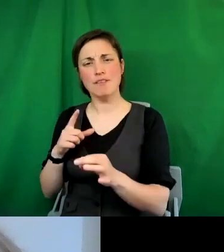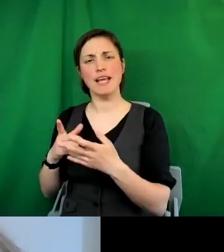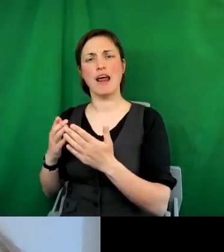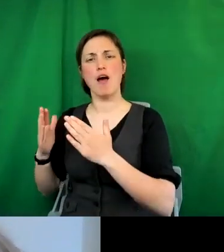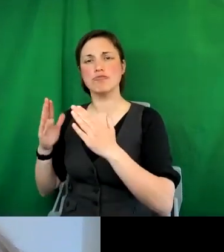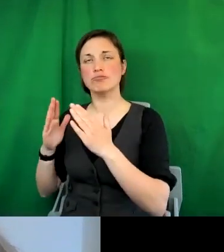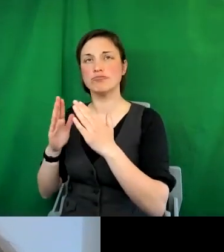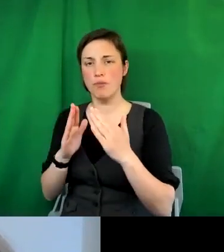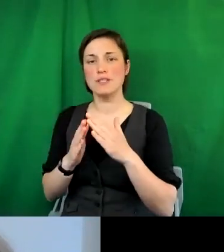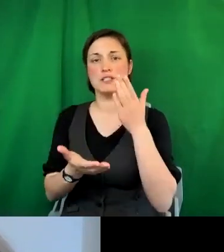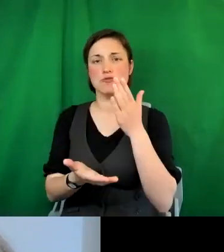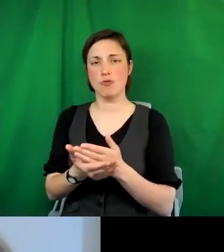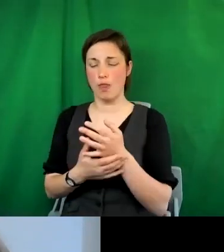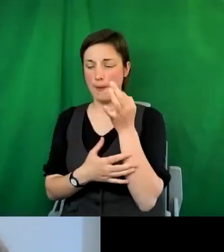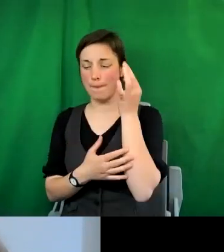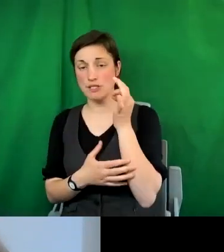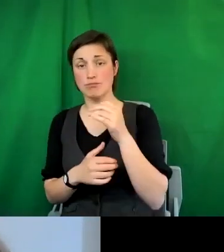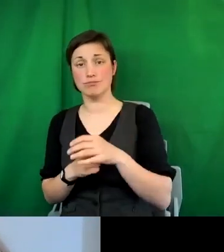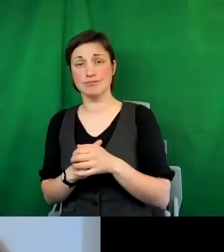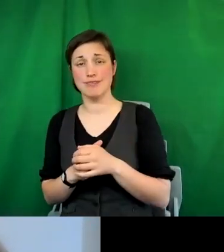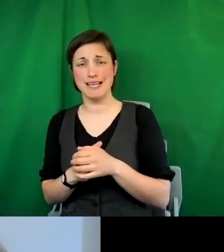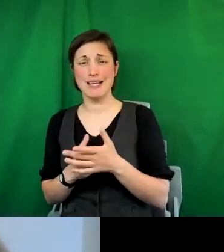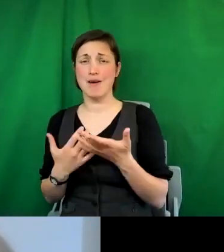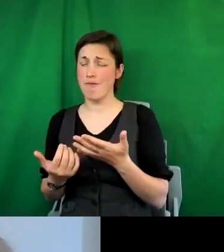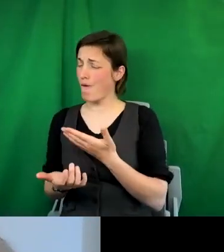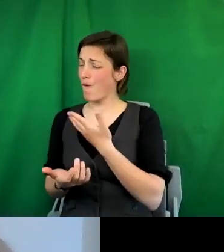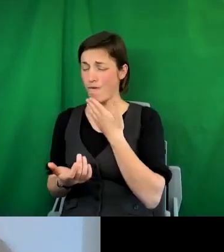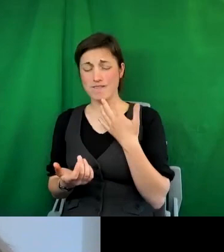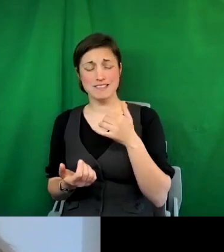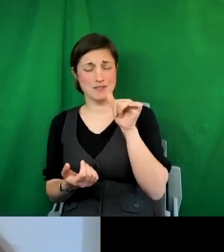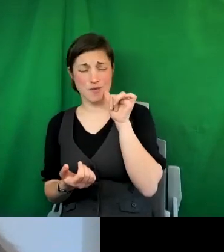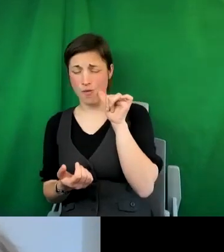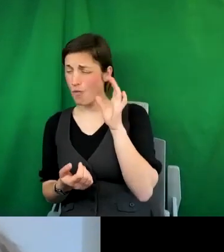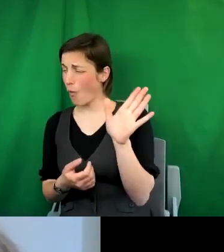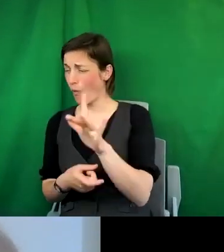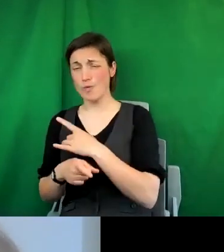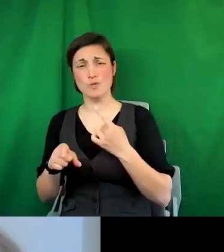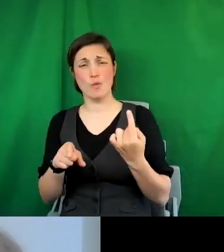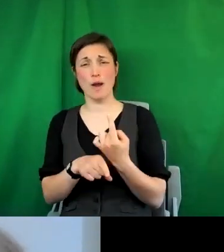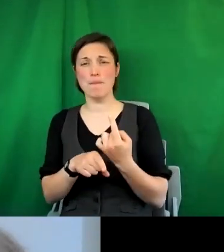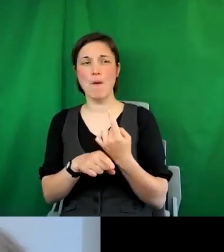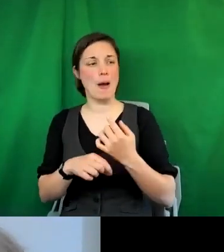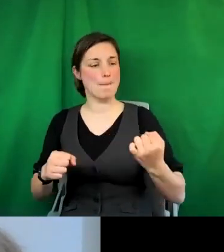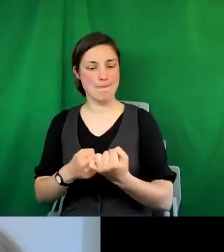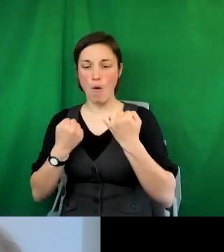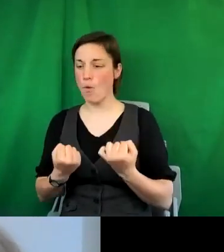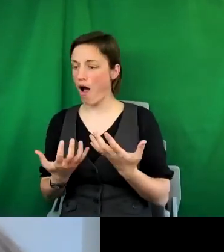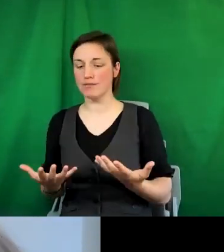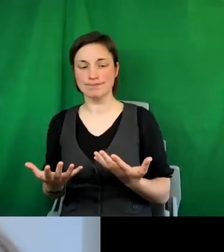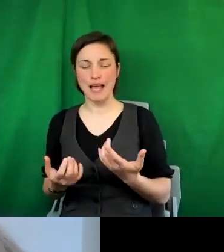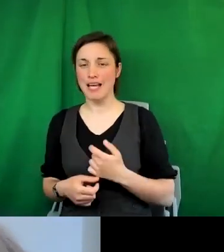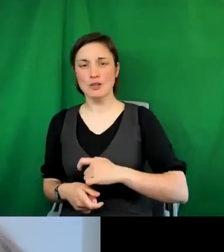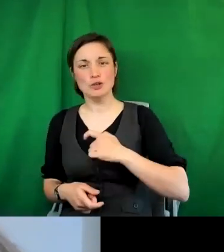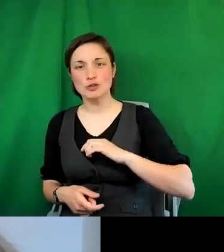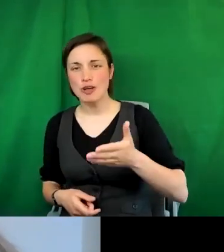challenges, but we're all talking the same language. We're all talking about power, human rights, it's just